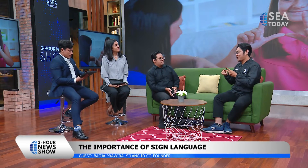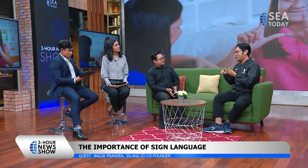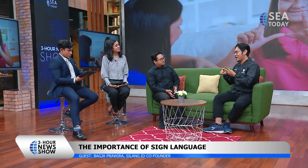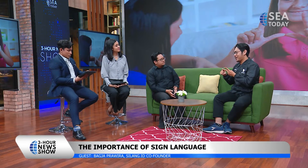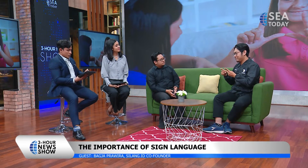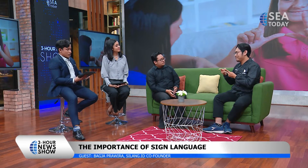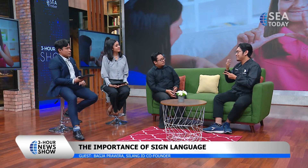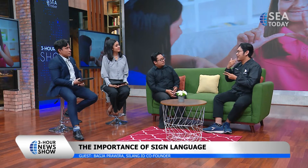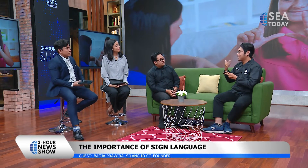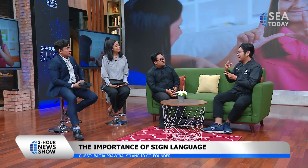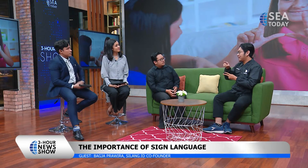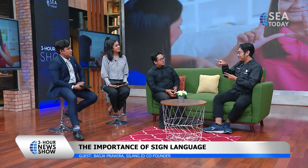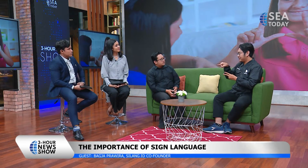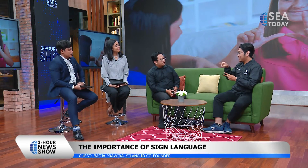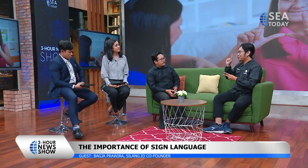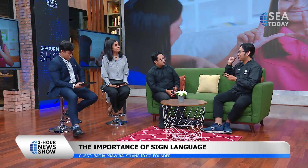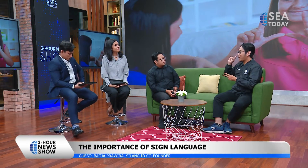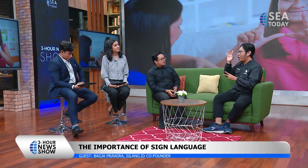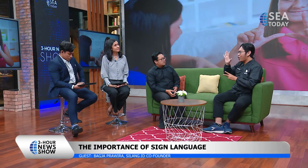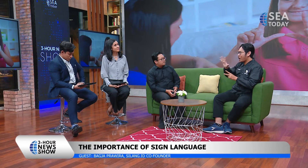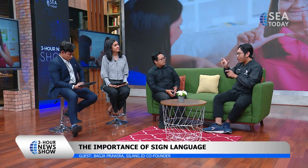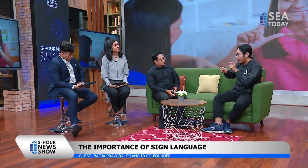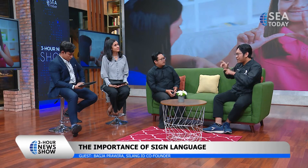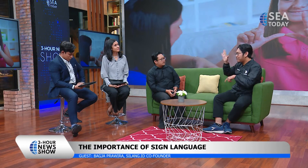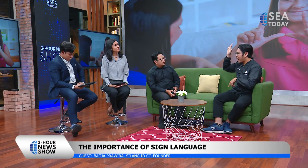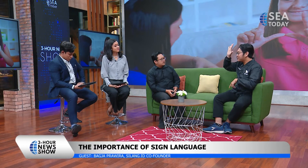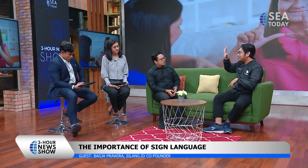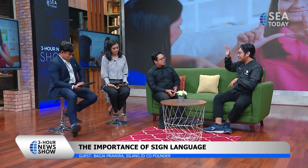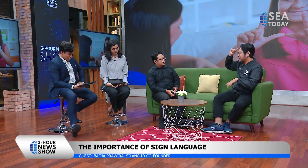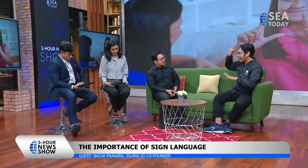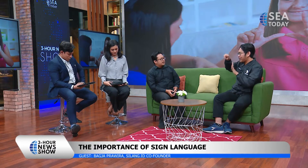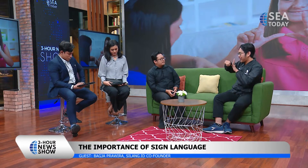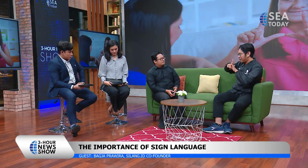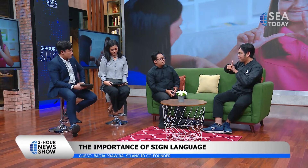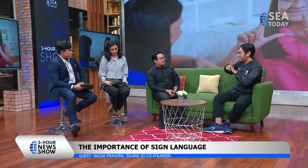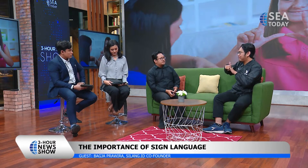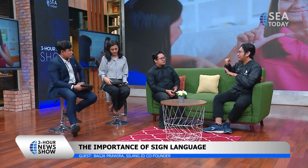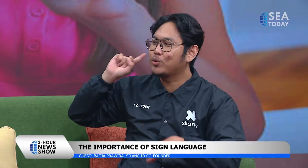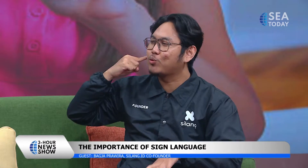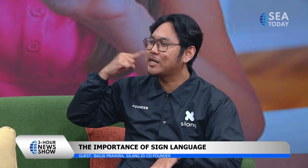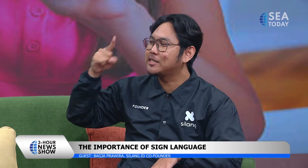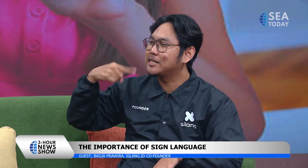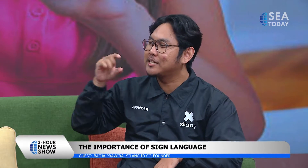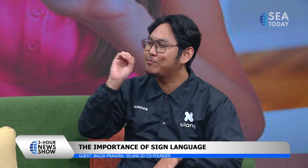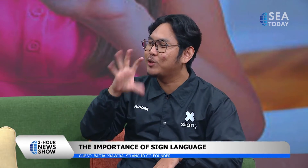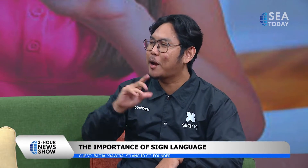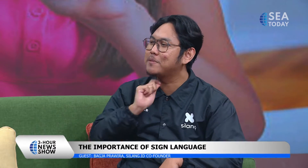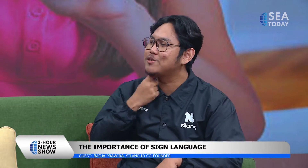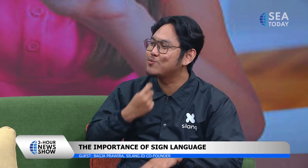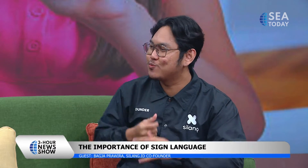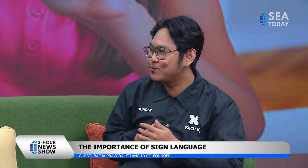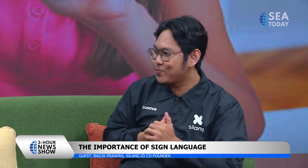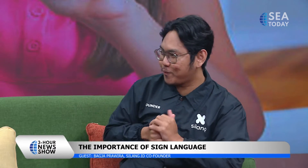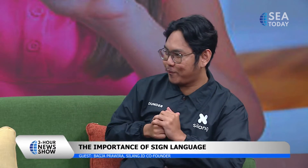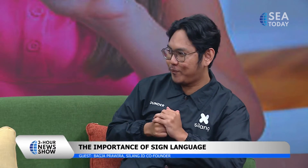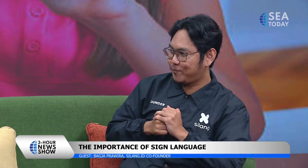i see so yeah so uh usually people assume first see to just and then